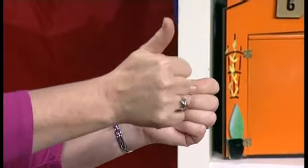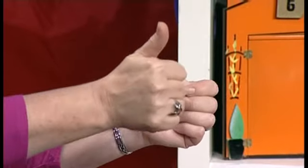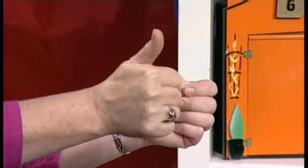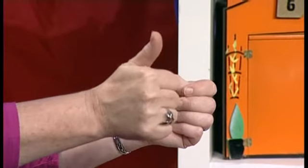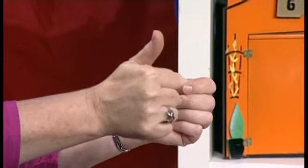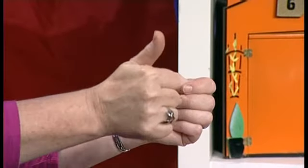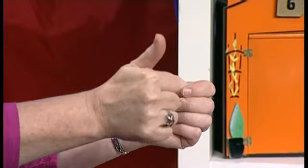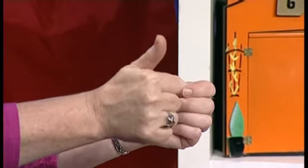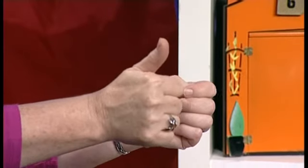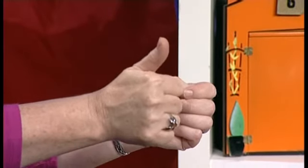until he